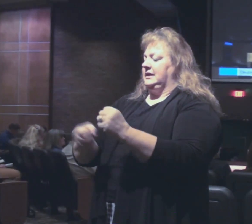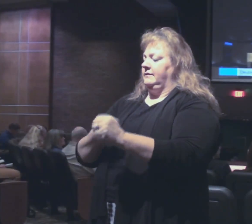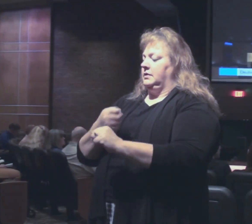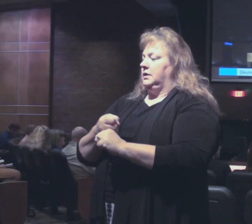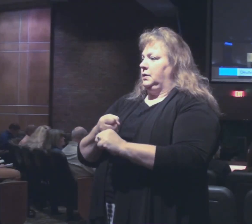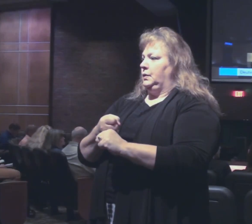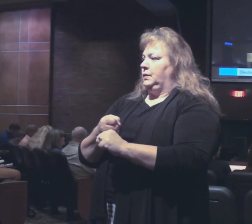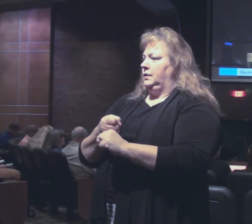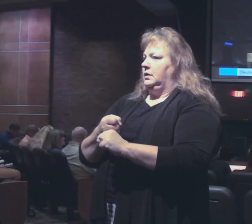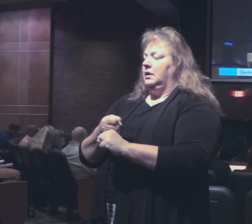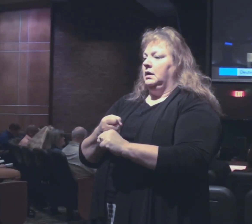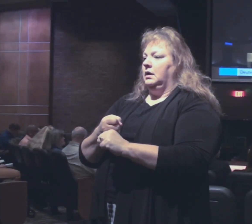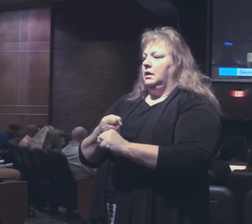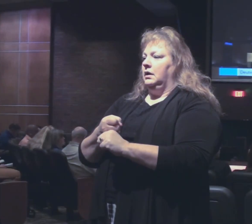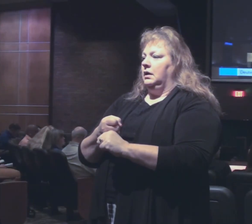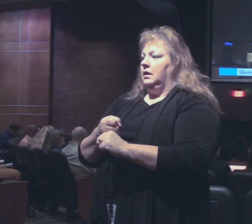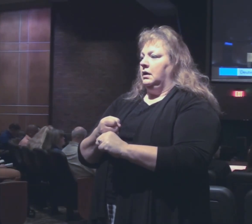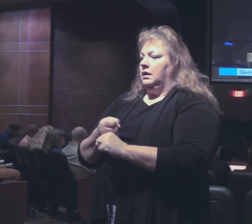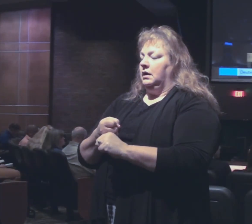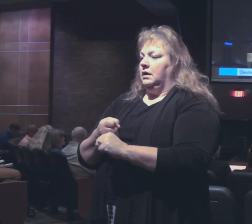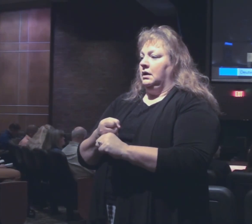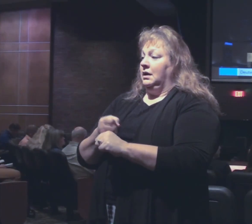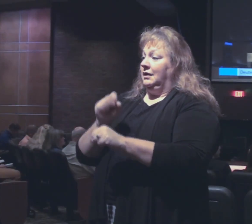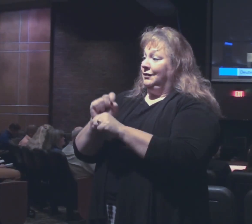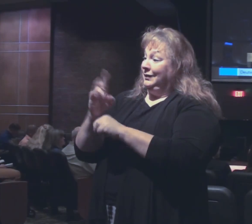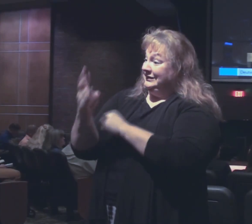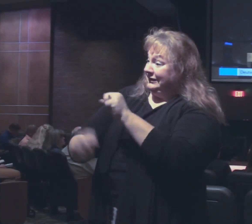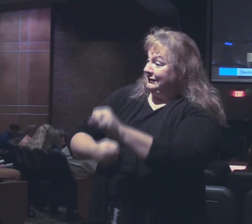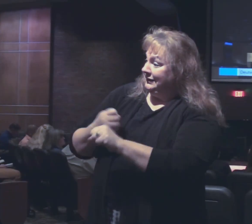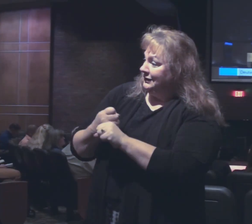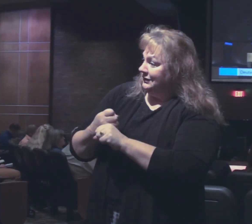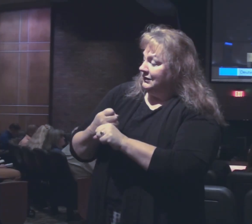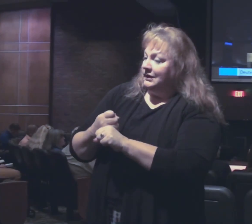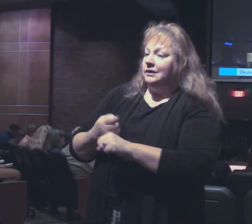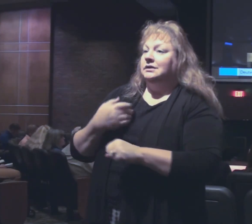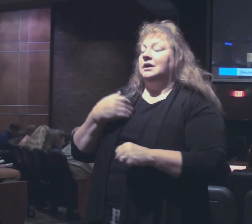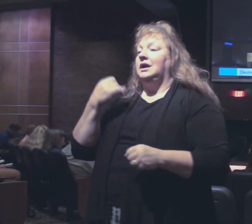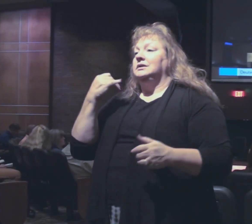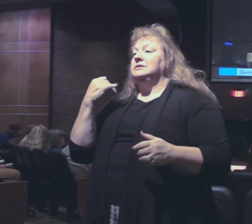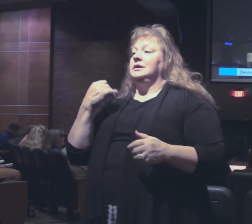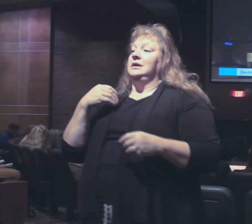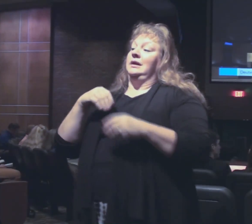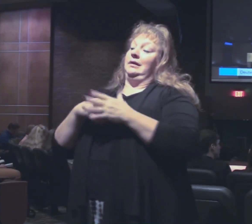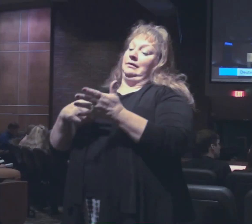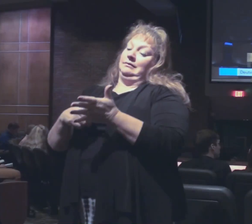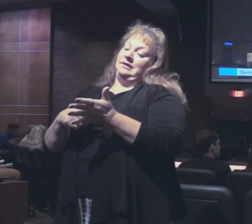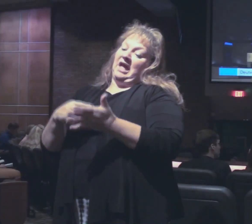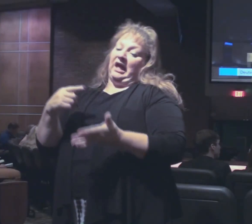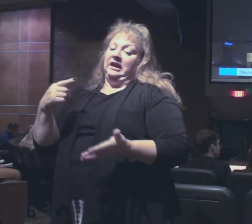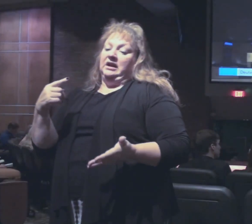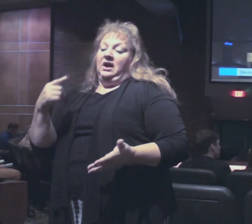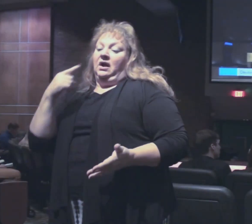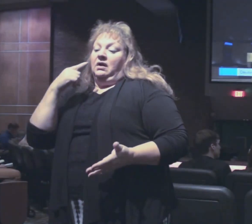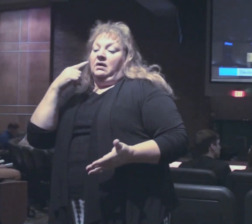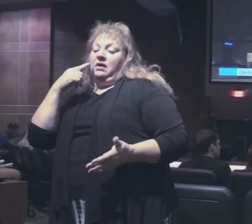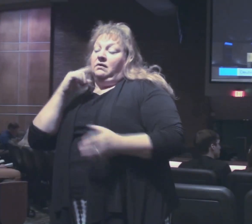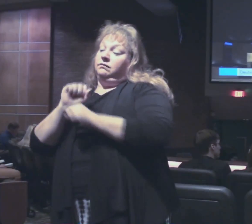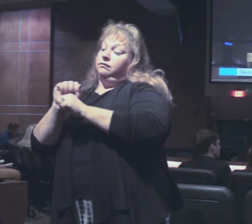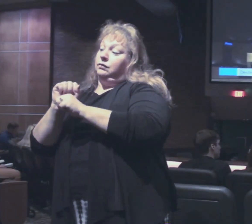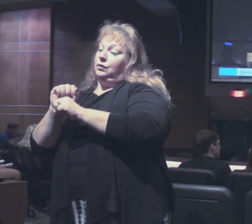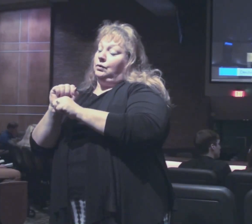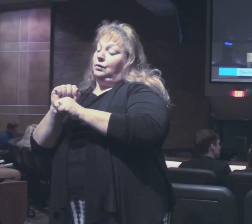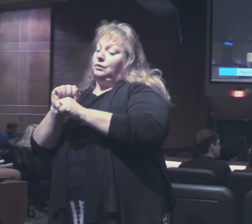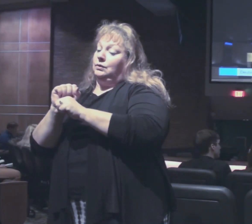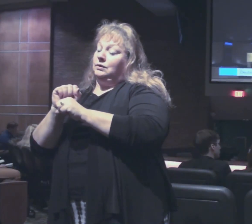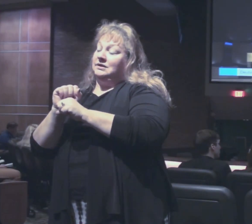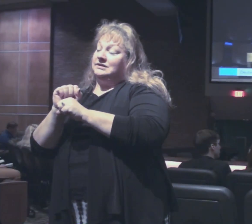oh boy, you didn't have to work all seven years because if you'd only been in debt or enslaved for two